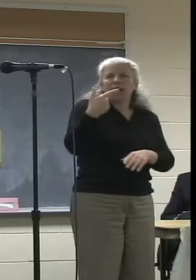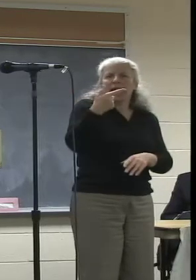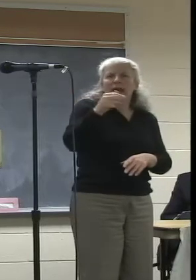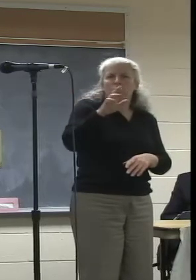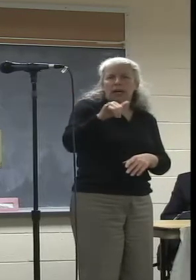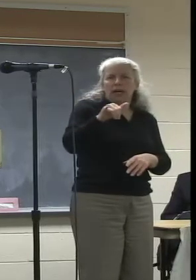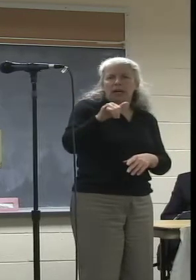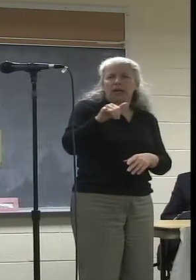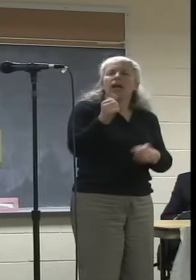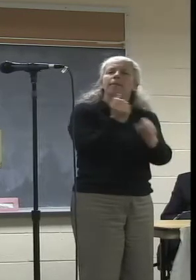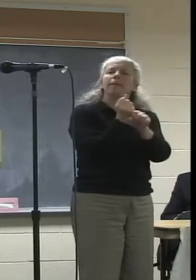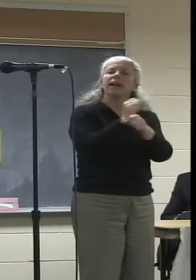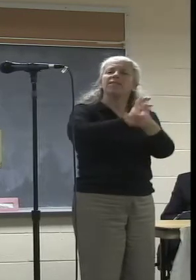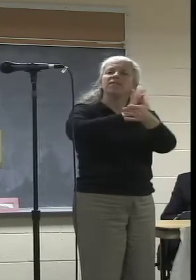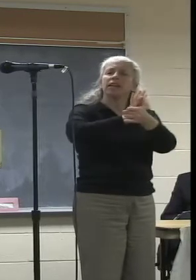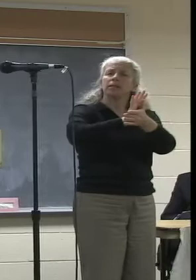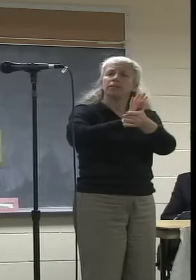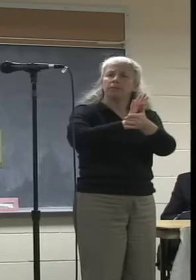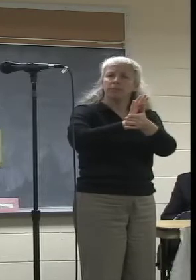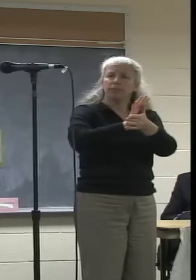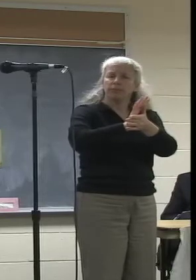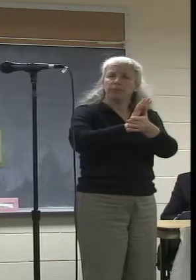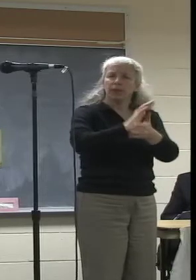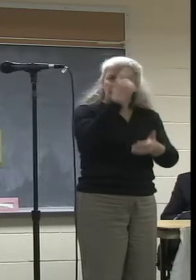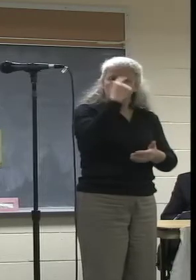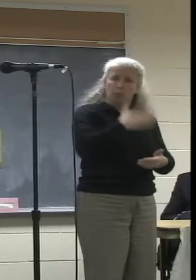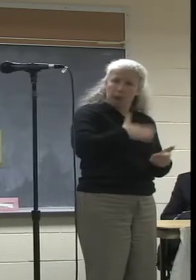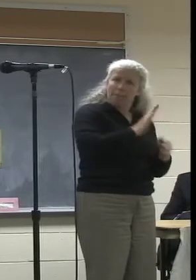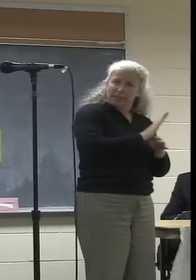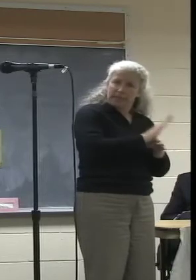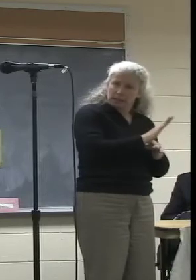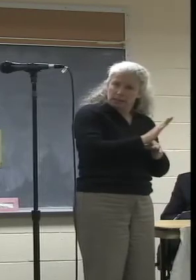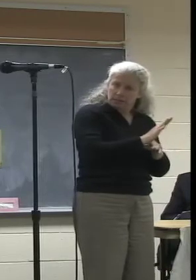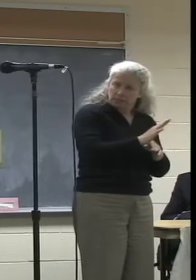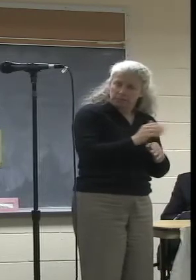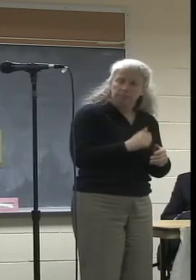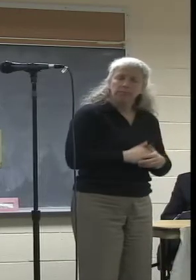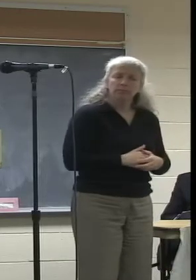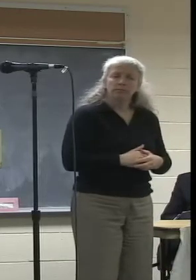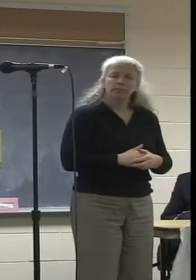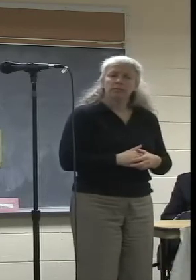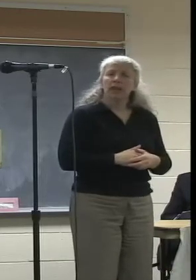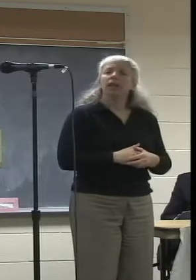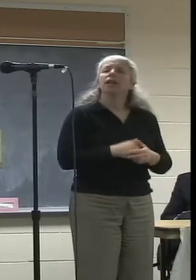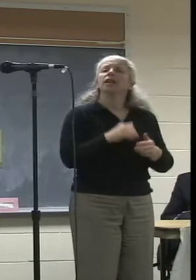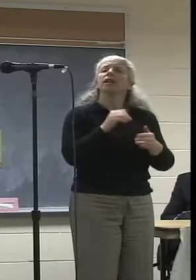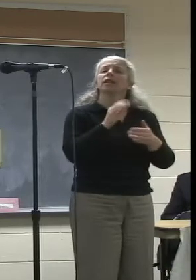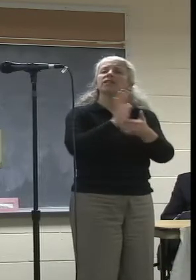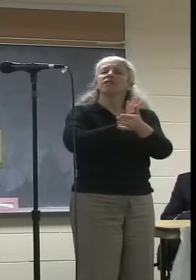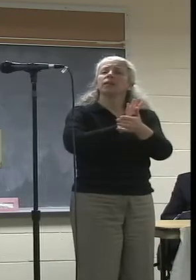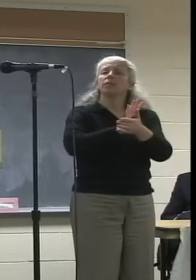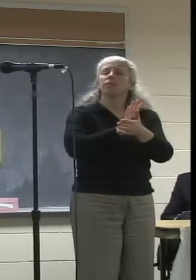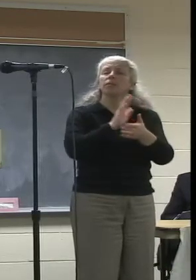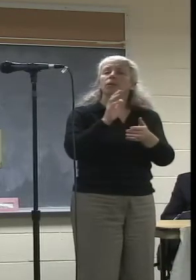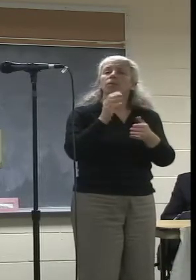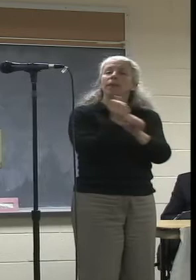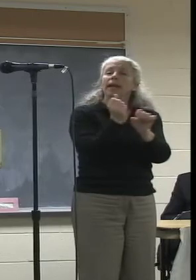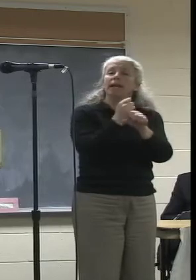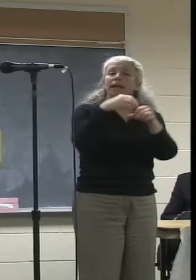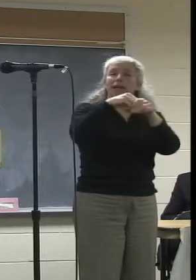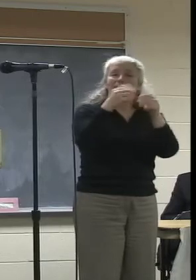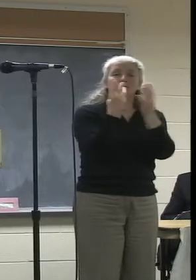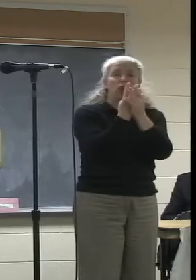and my colleagues. It was a film made at the Hampshire County Jail in Northampton